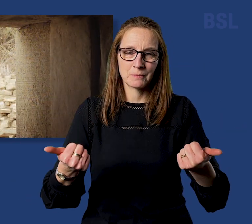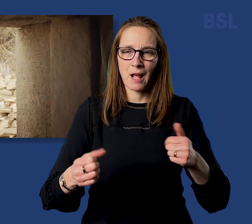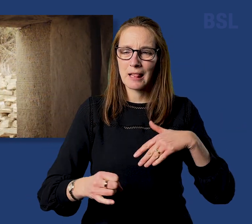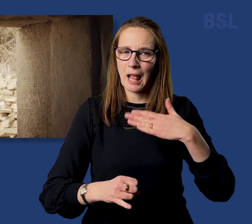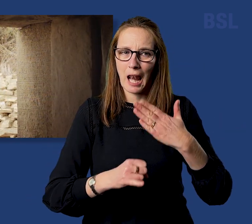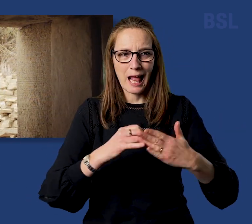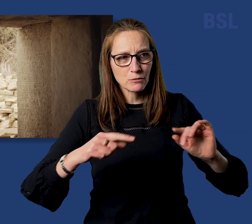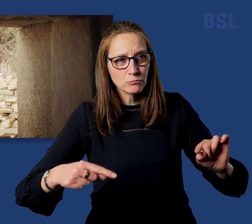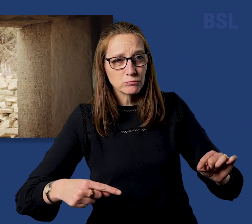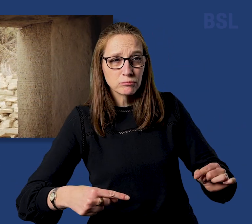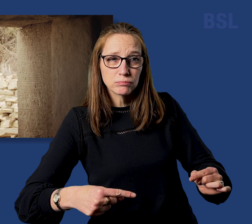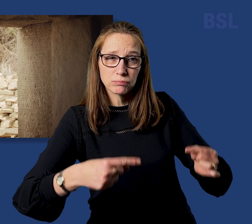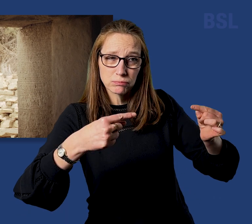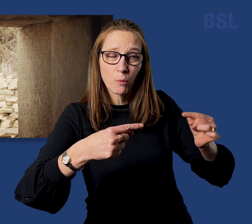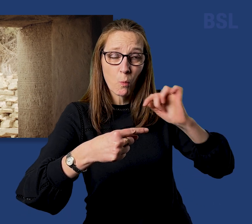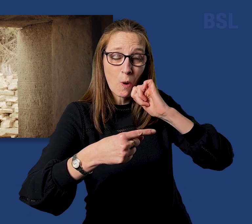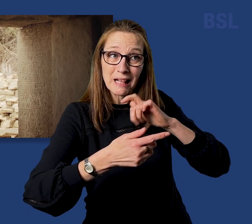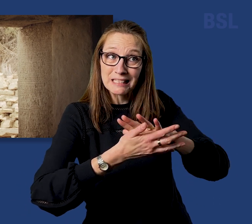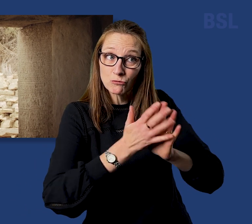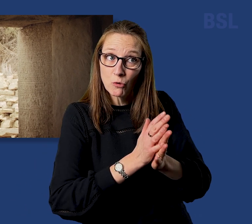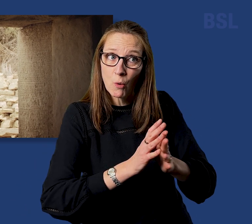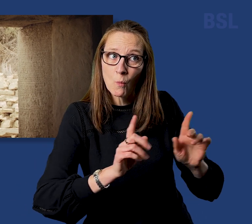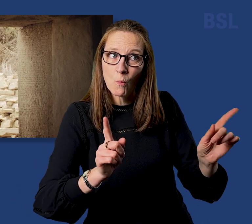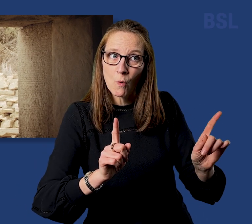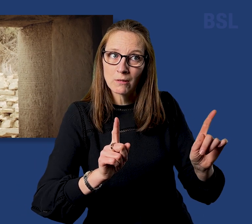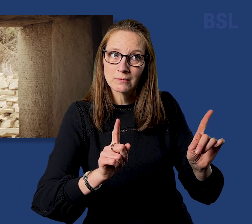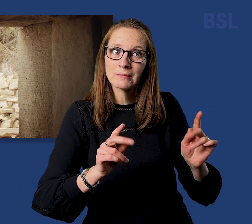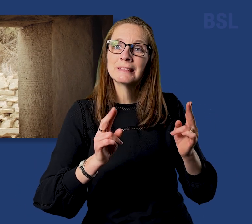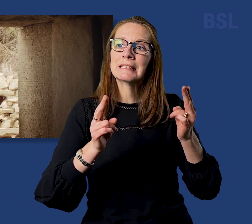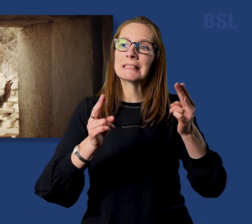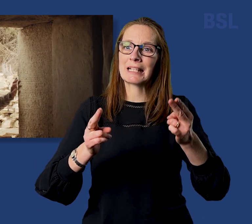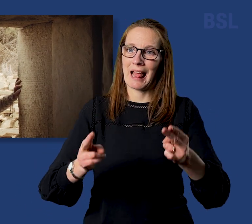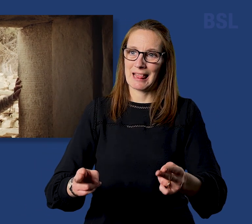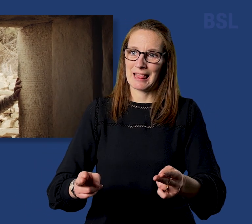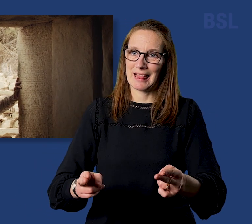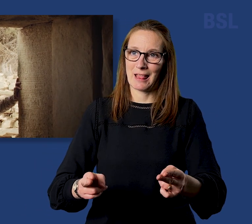The last enemy that shall be destroyed is death. Then